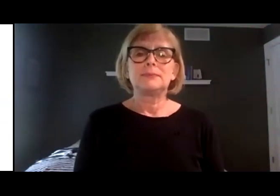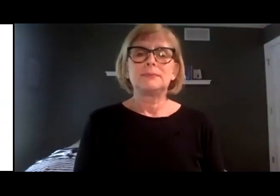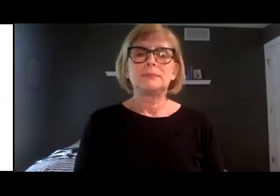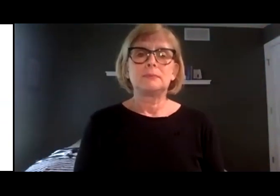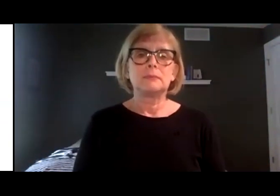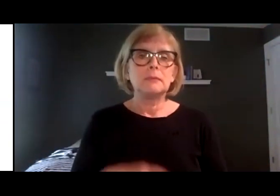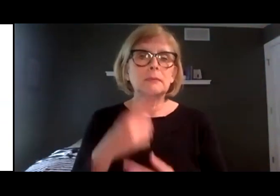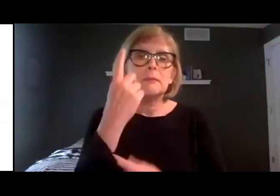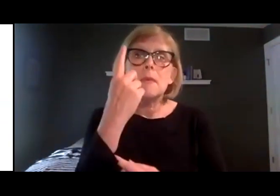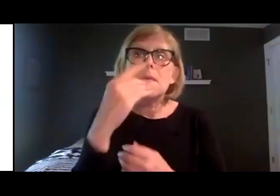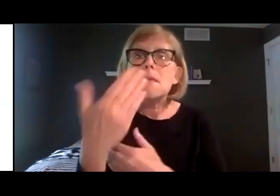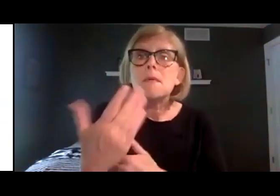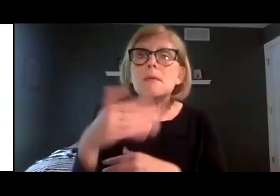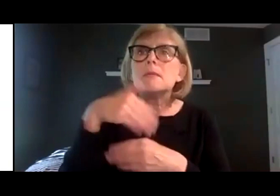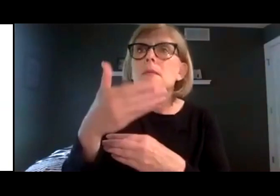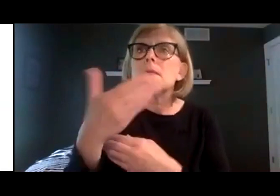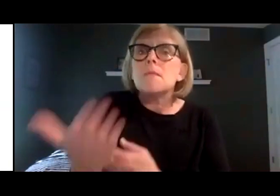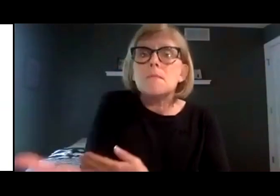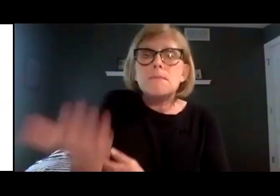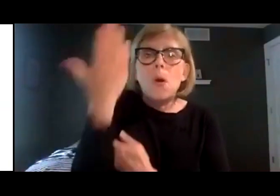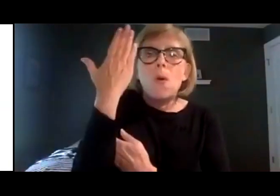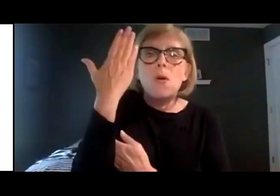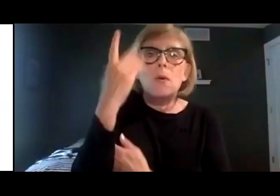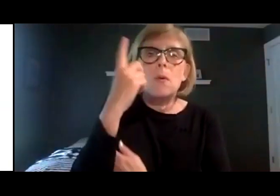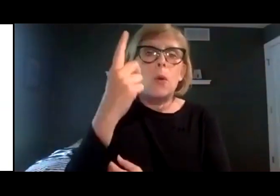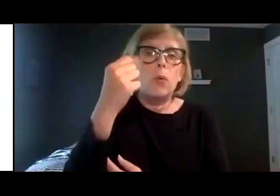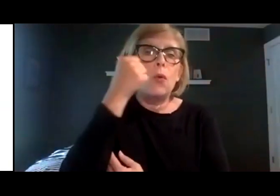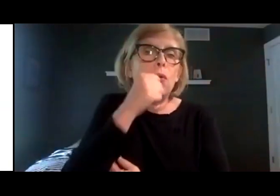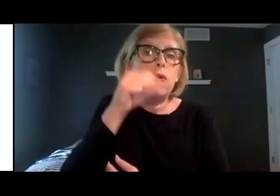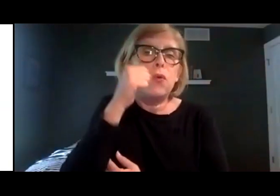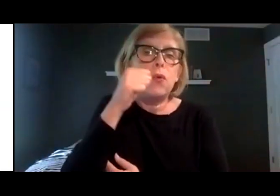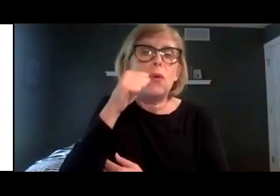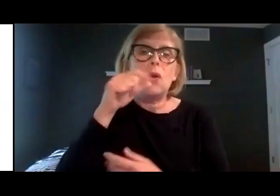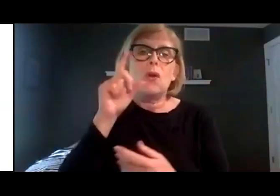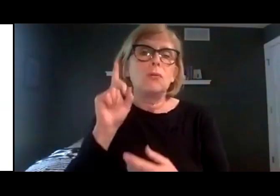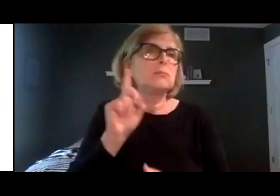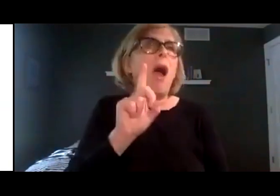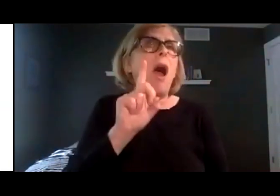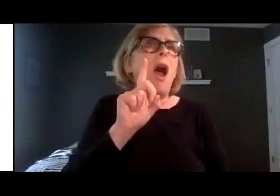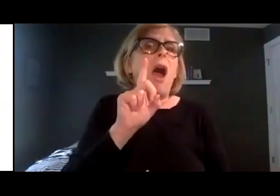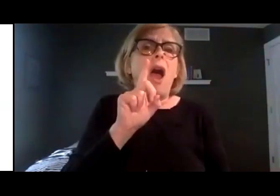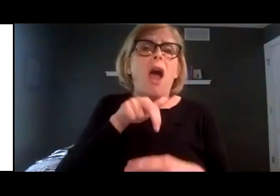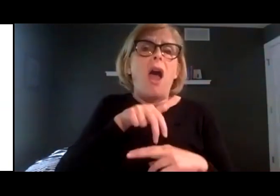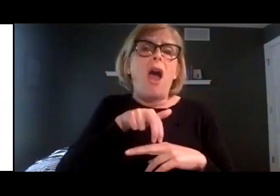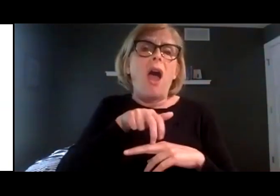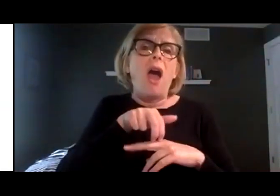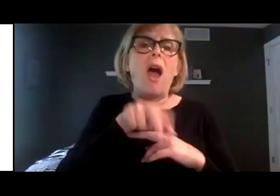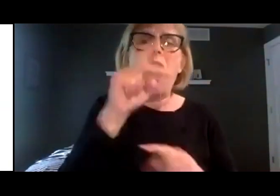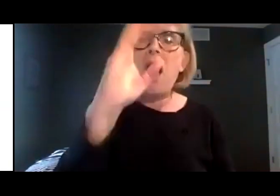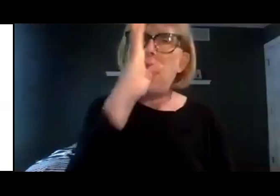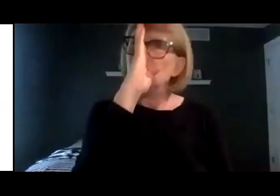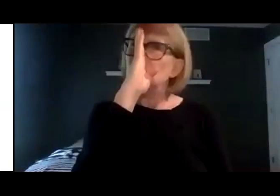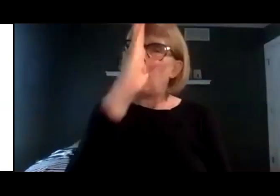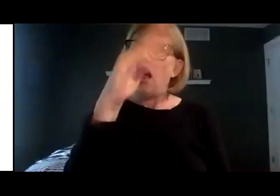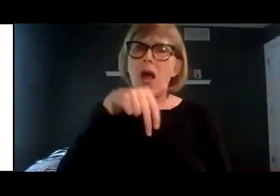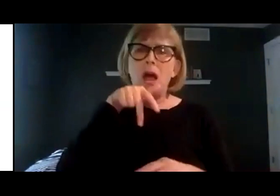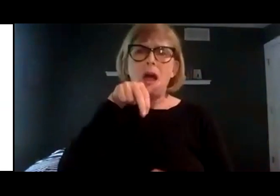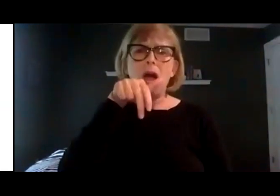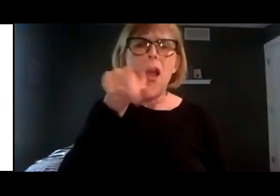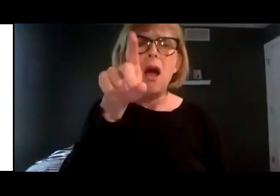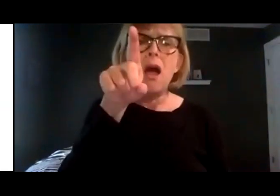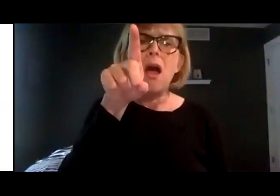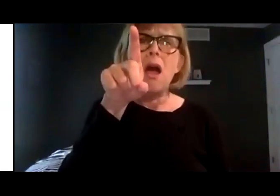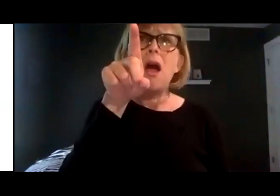Then one morning, a little girl stopped and looked straight into Corduroy's bright